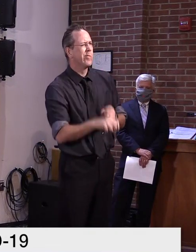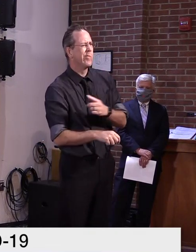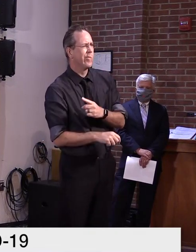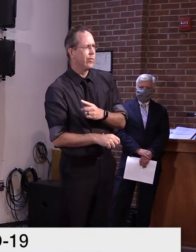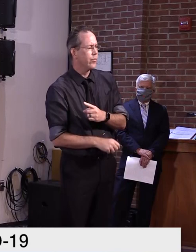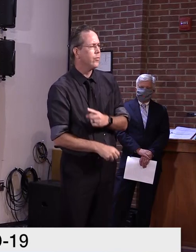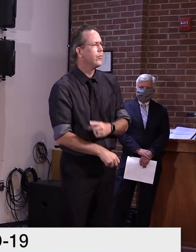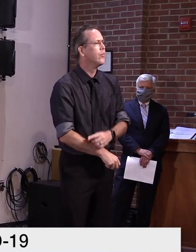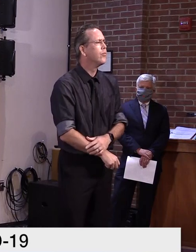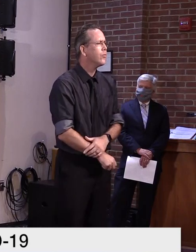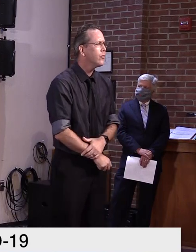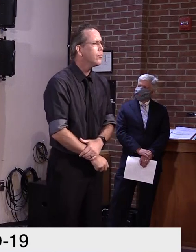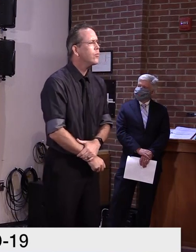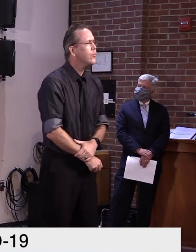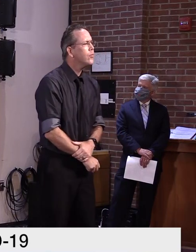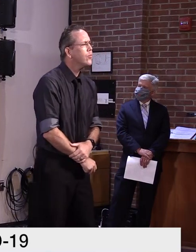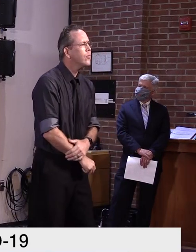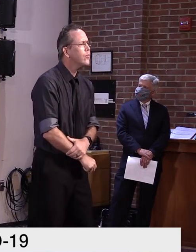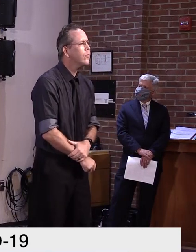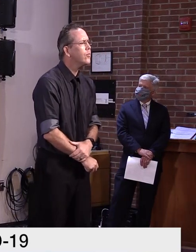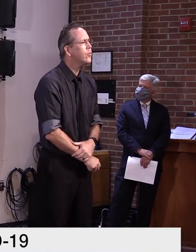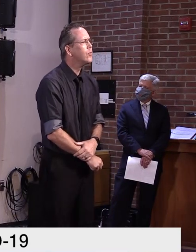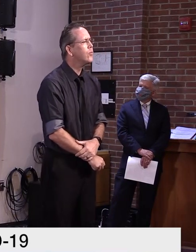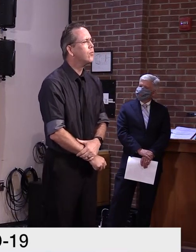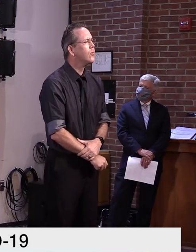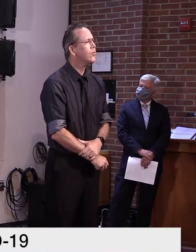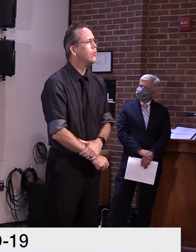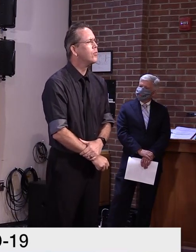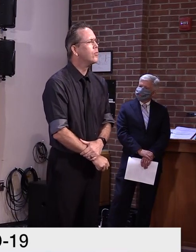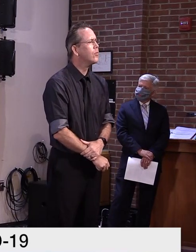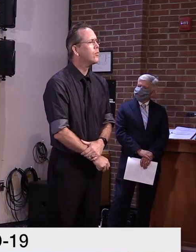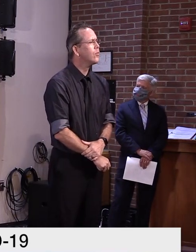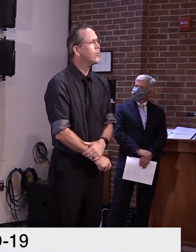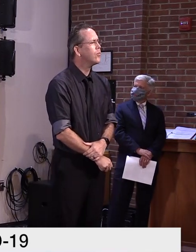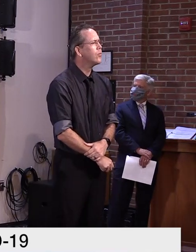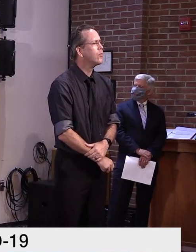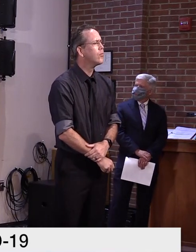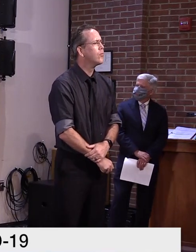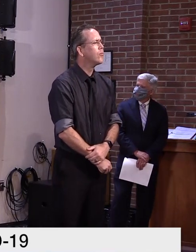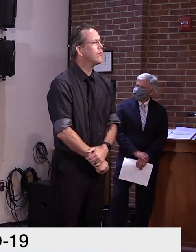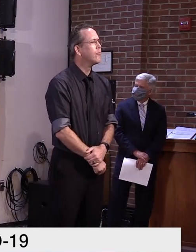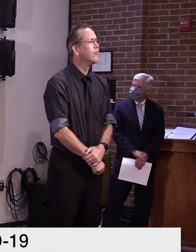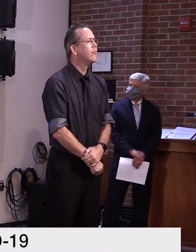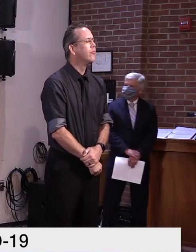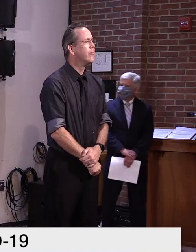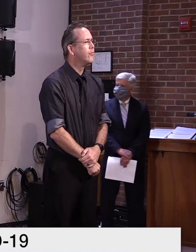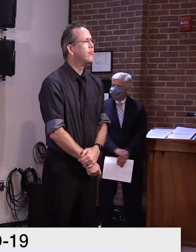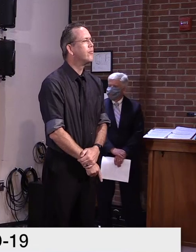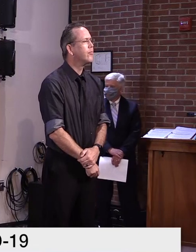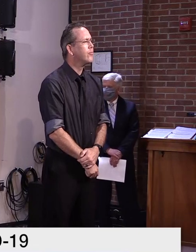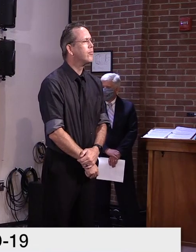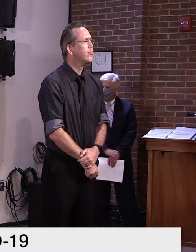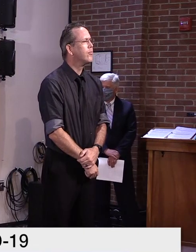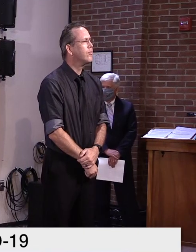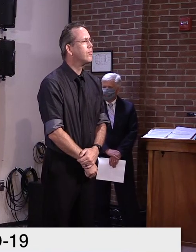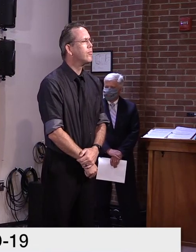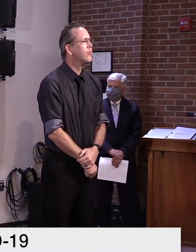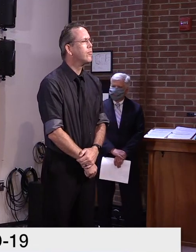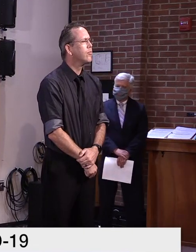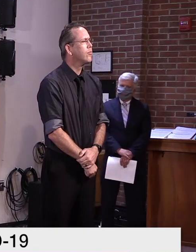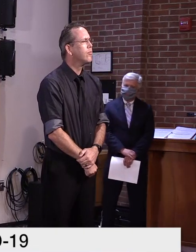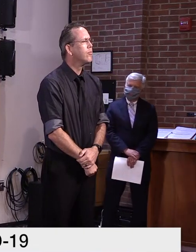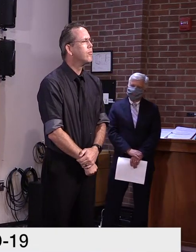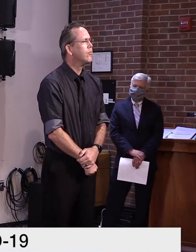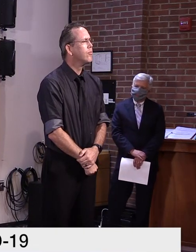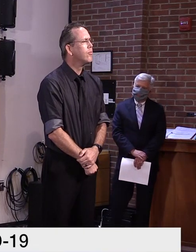COVID situation at Stowe's school. And I wanted to know, on the broader scale, how are you reassuring parents when these incidents are